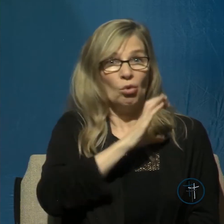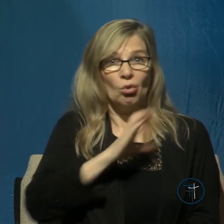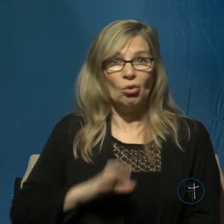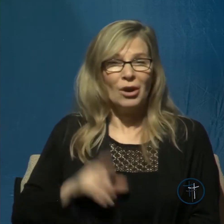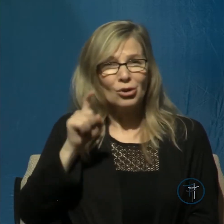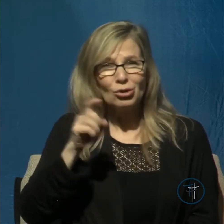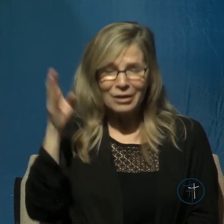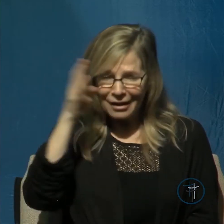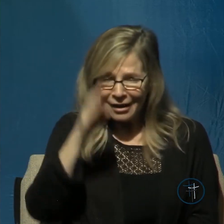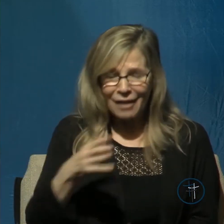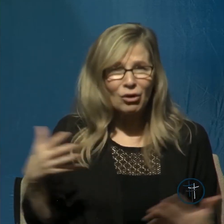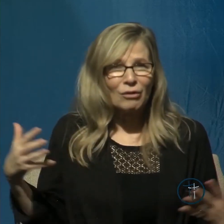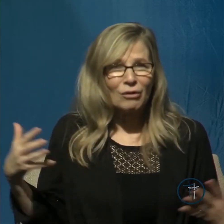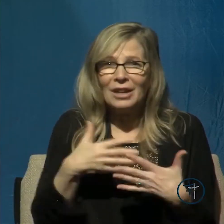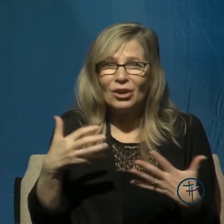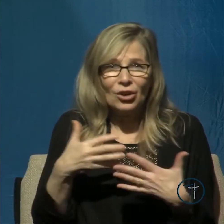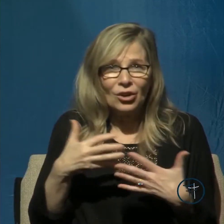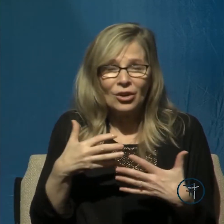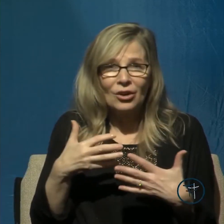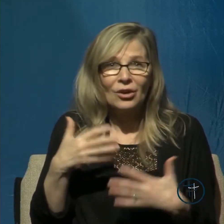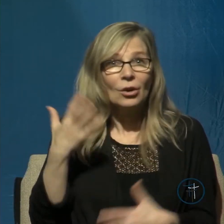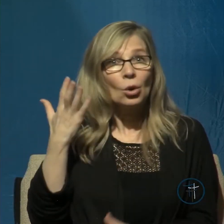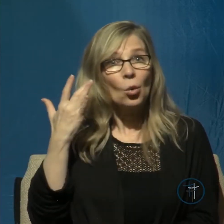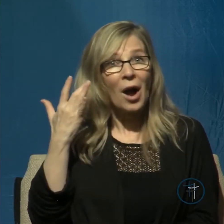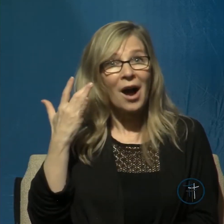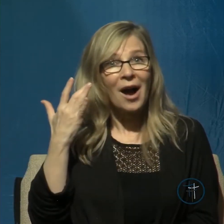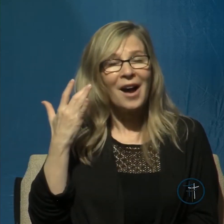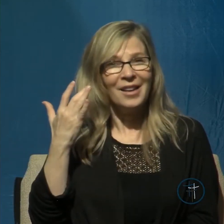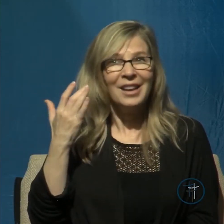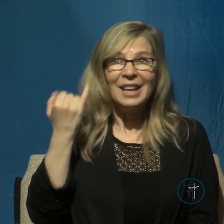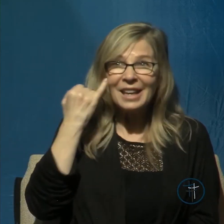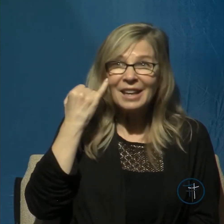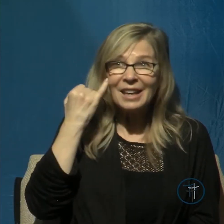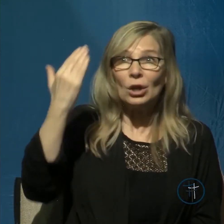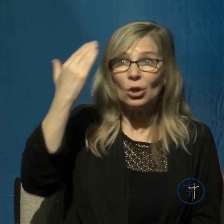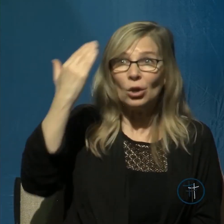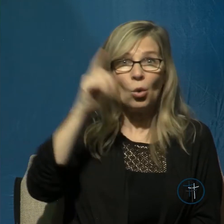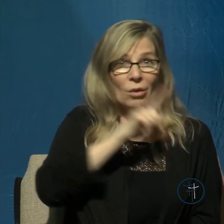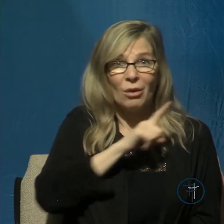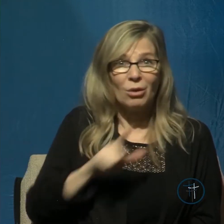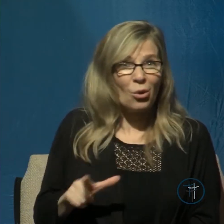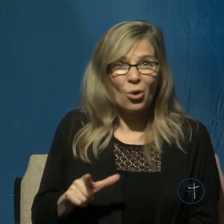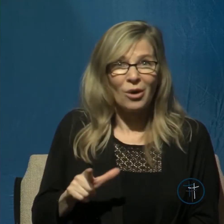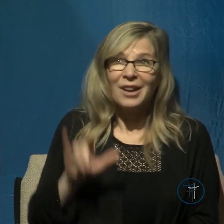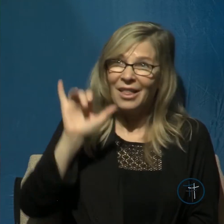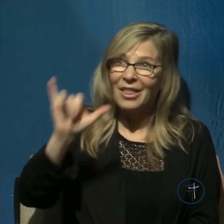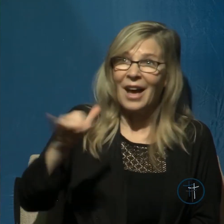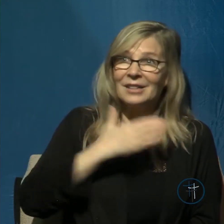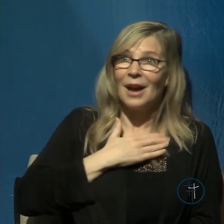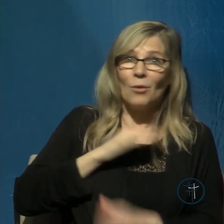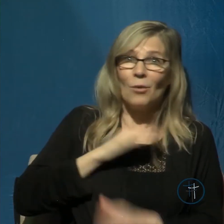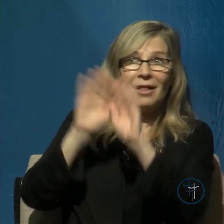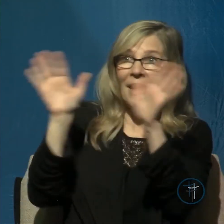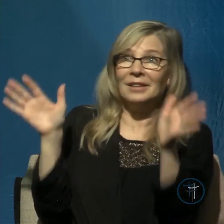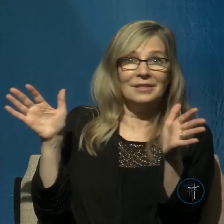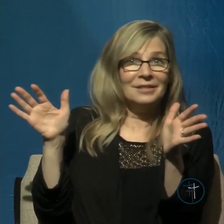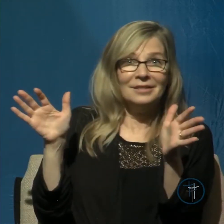or anything is because in knowing the Lord we have him as our light and not only as precious as